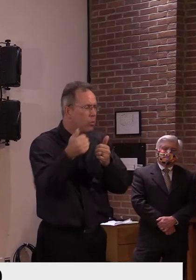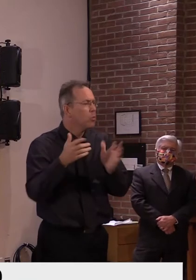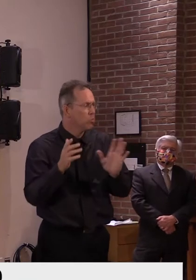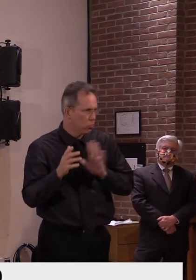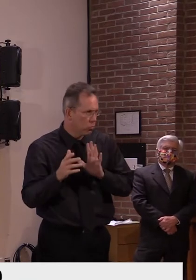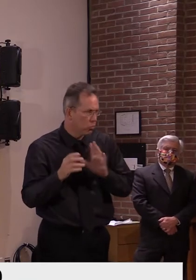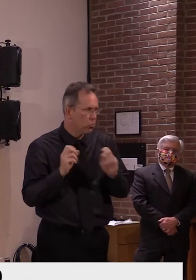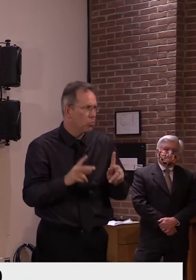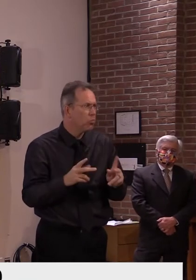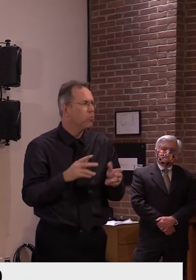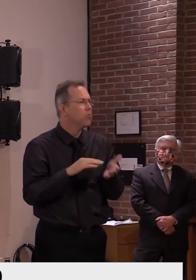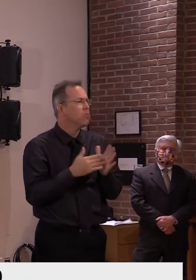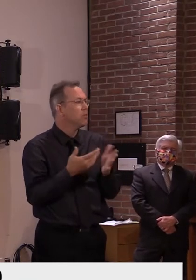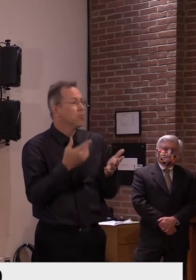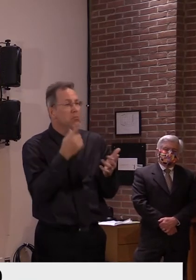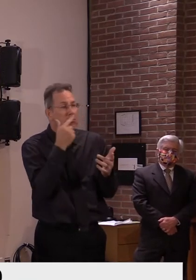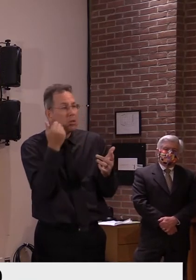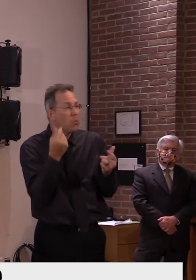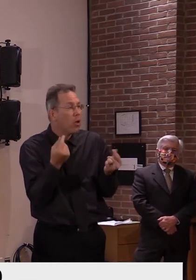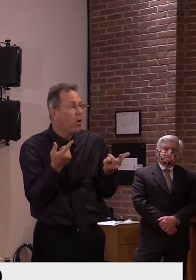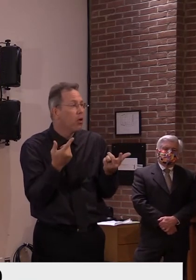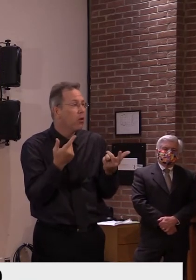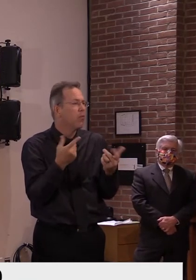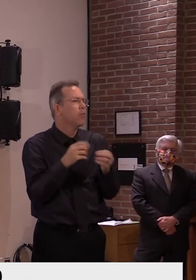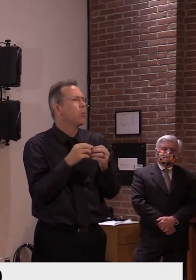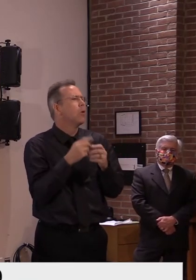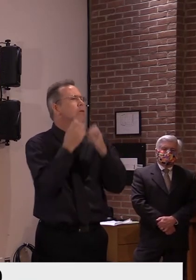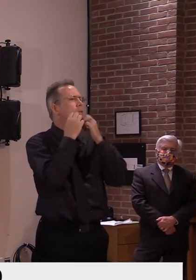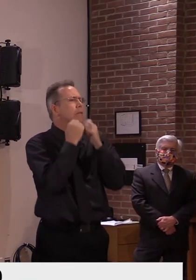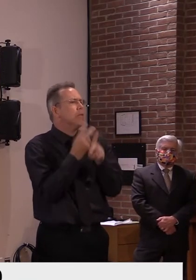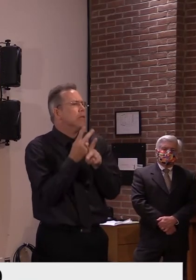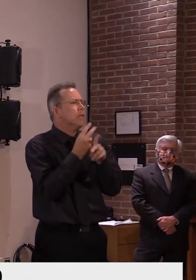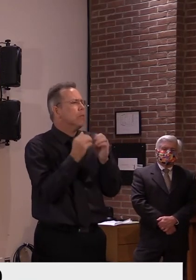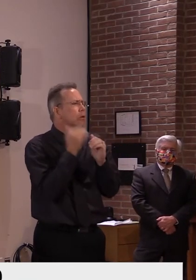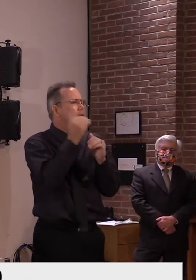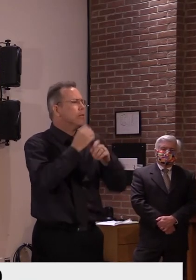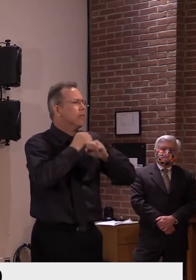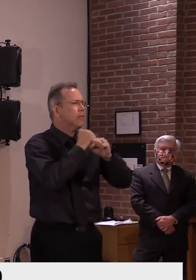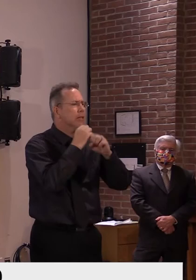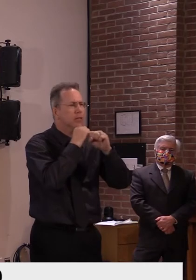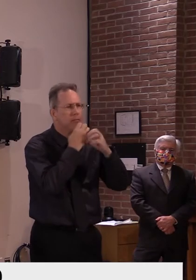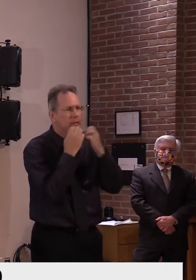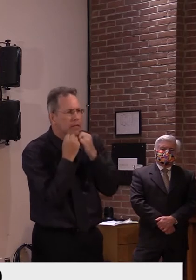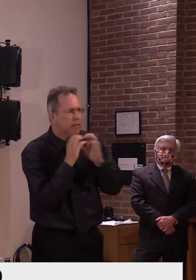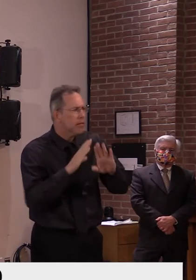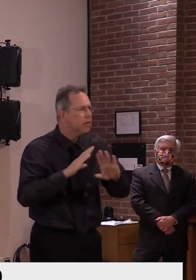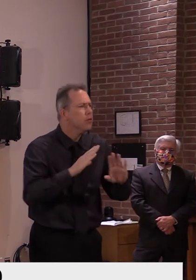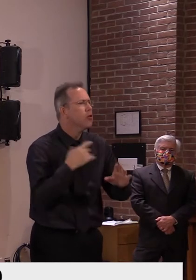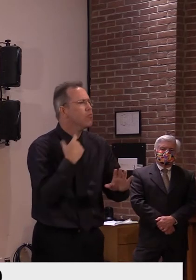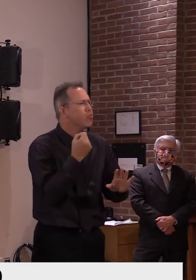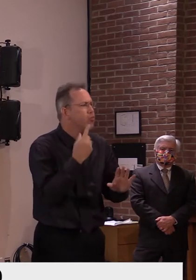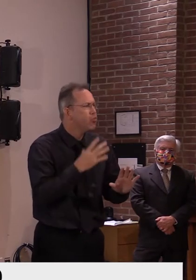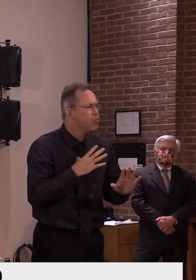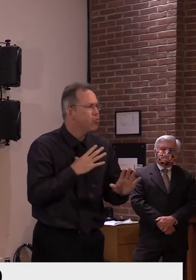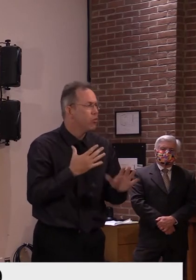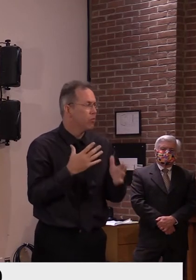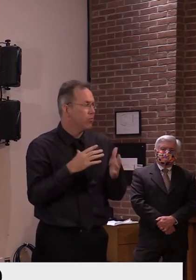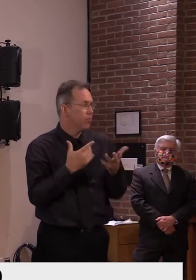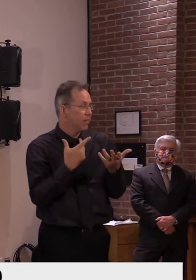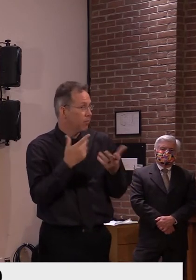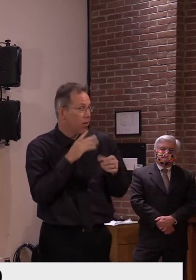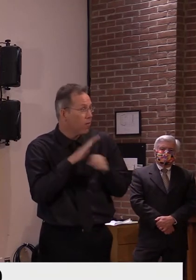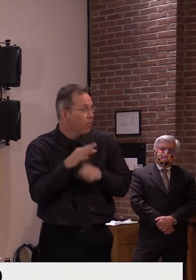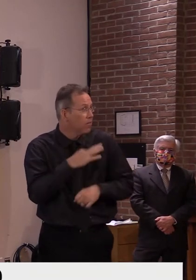of, uh, caution. And they're also doing that sometimes pragmatically because of staffing concerns related to the